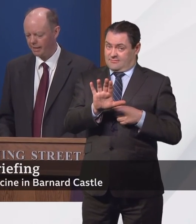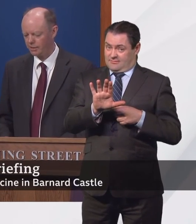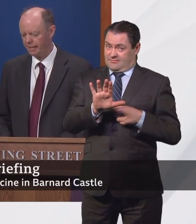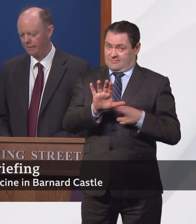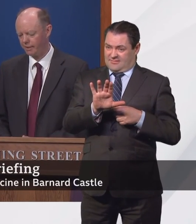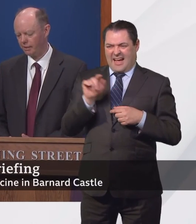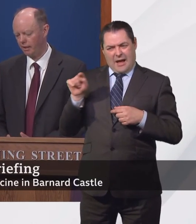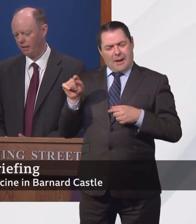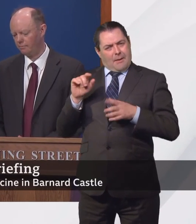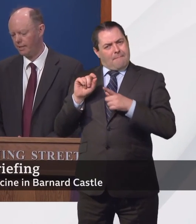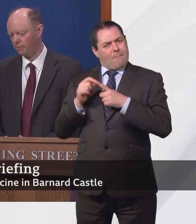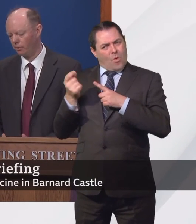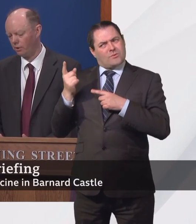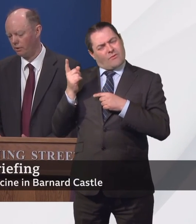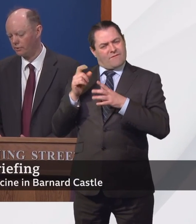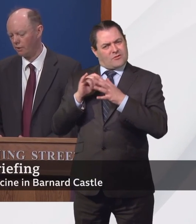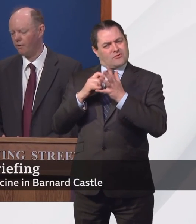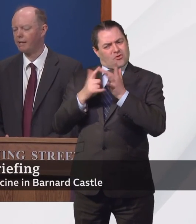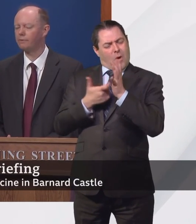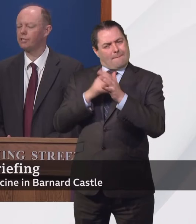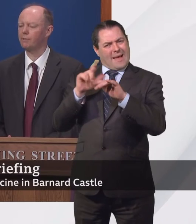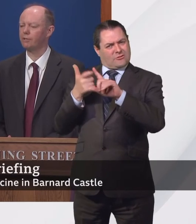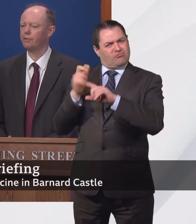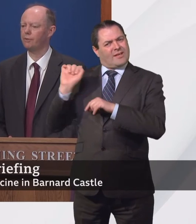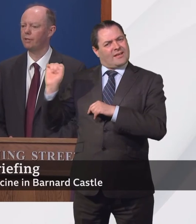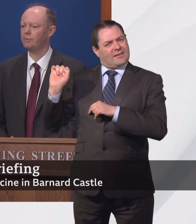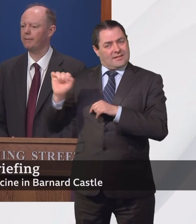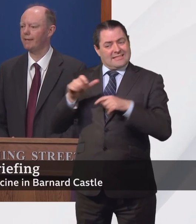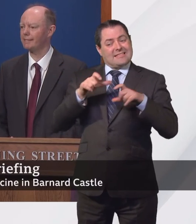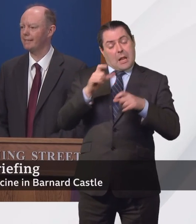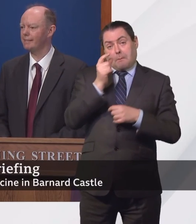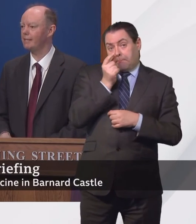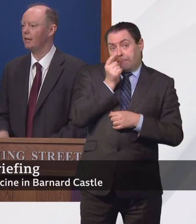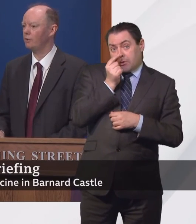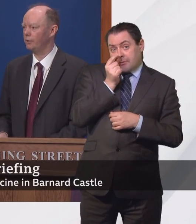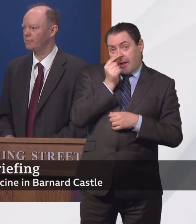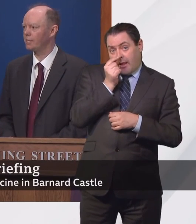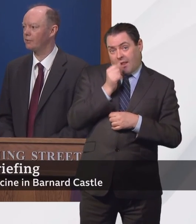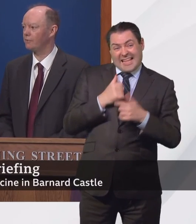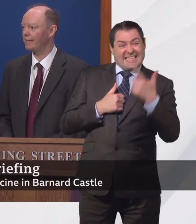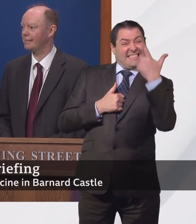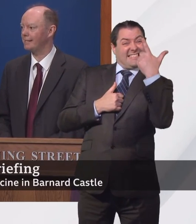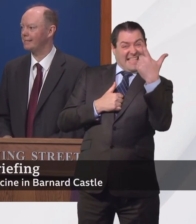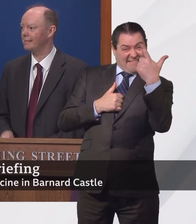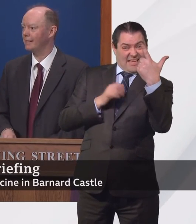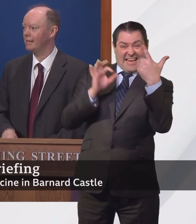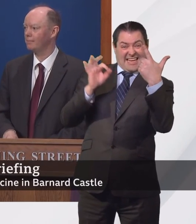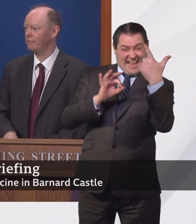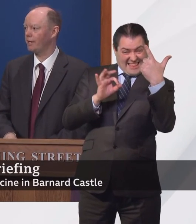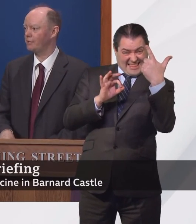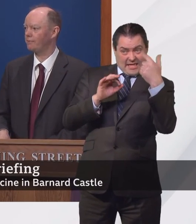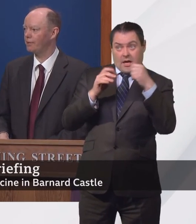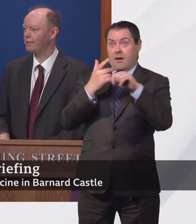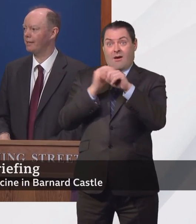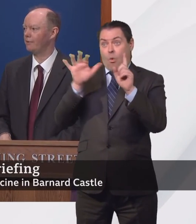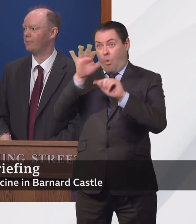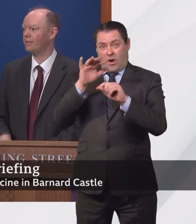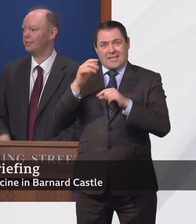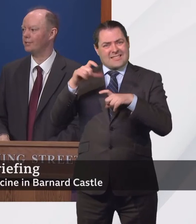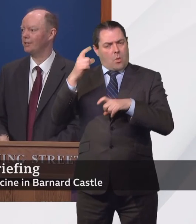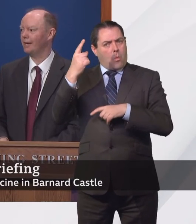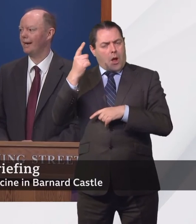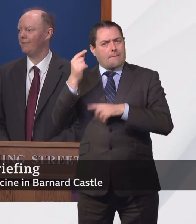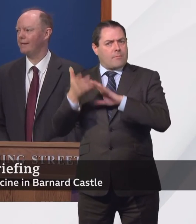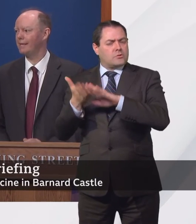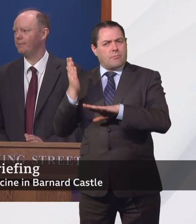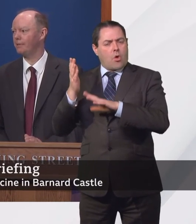Then actually having people around someone who has been vaccinated who are themselves vaccinated provides a further level of